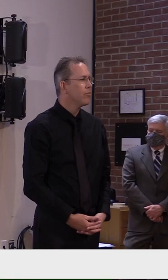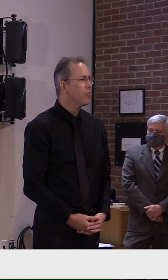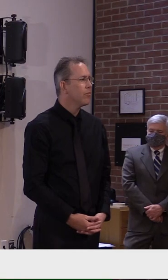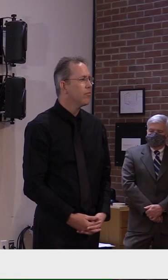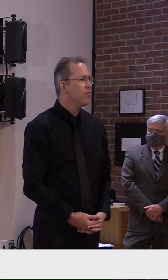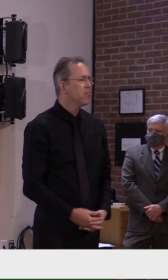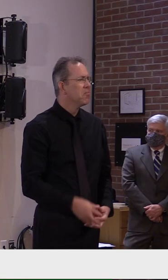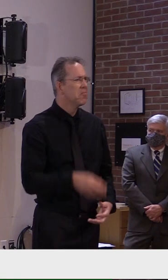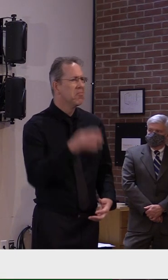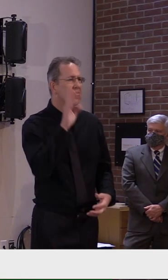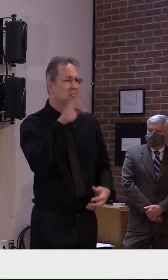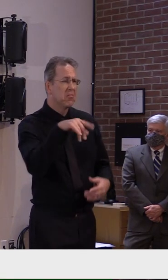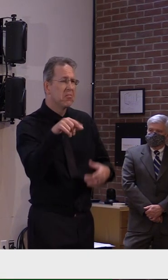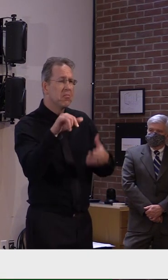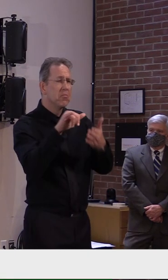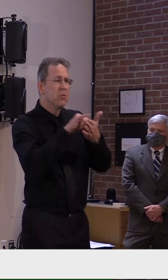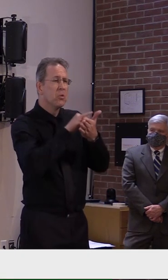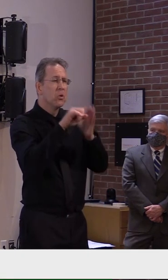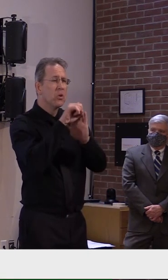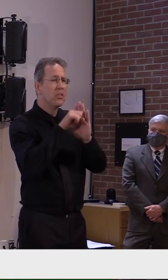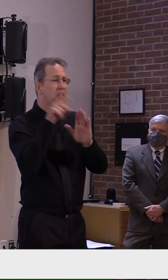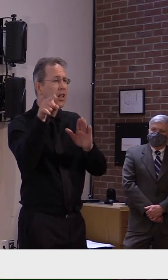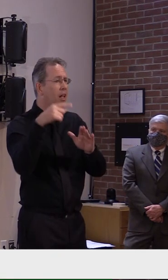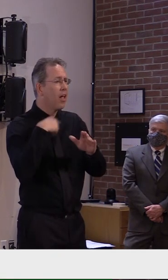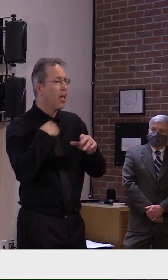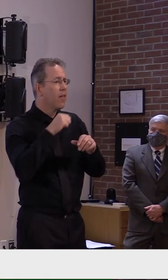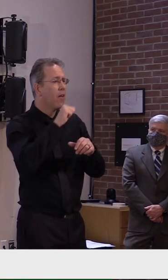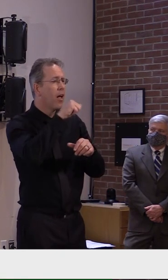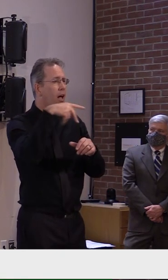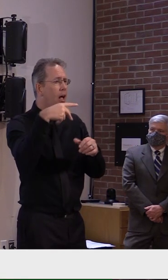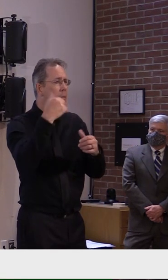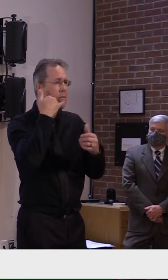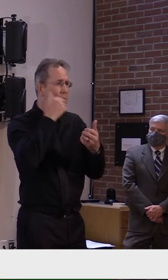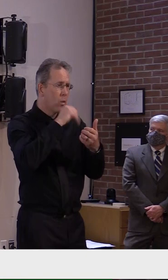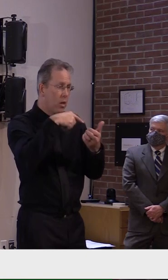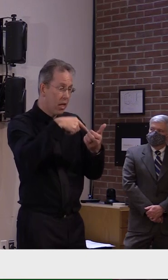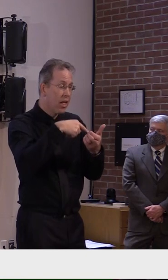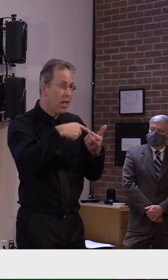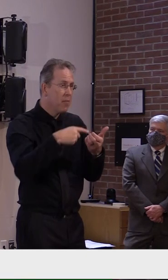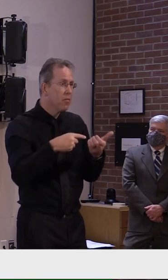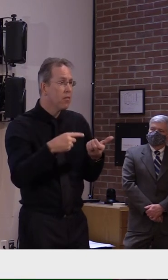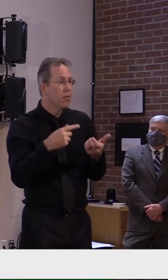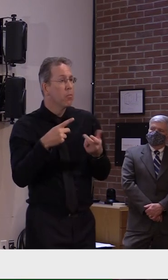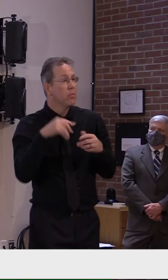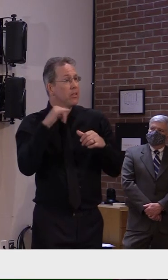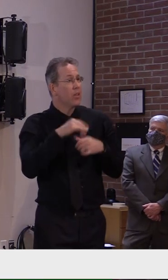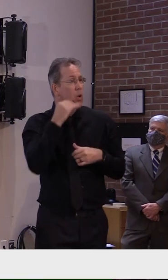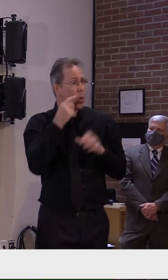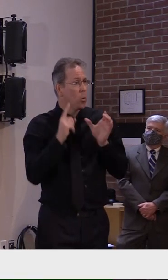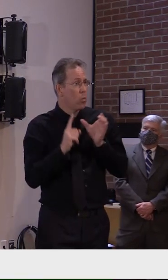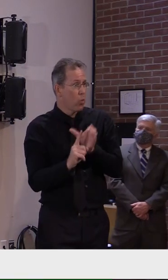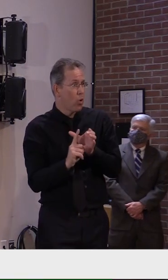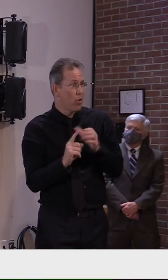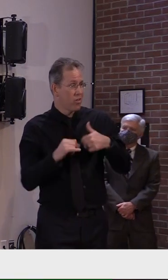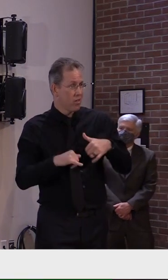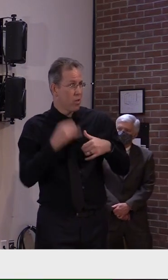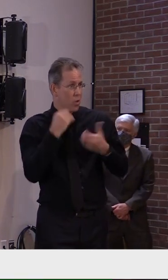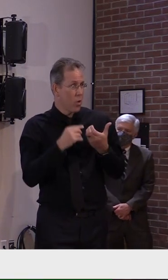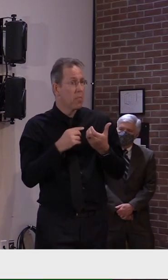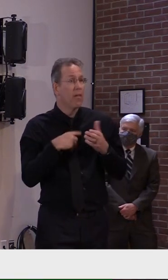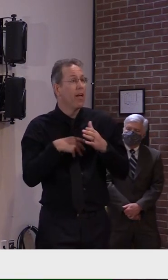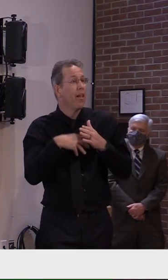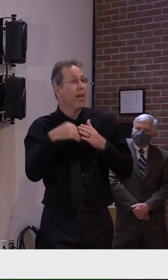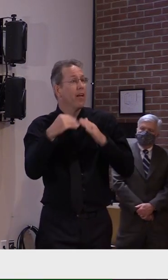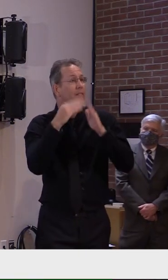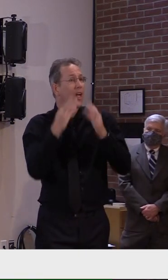quarantine breaking? i don't believe so we do have our sarah alert but um but we don't have the system